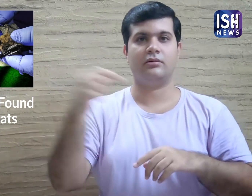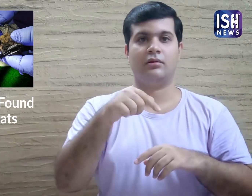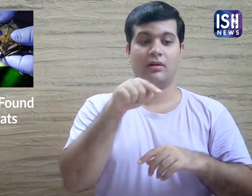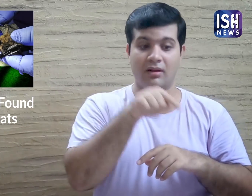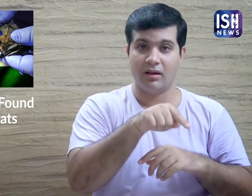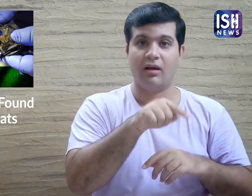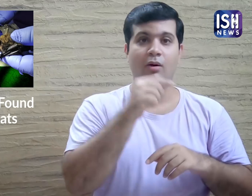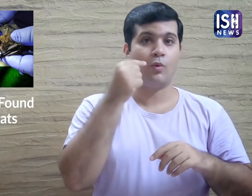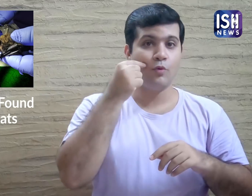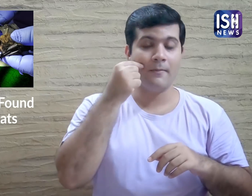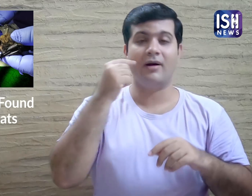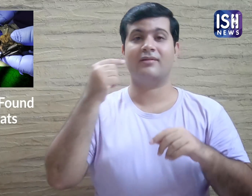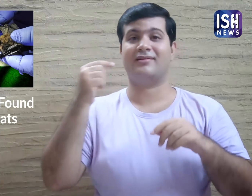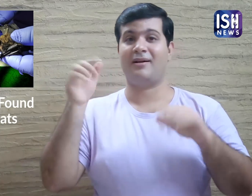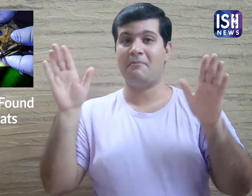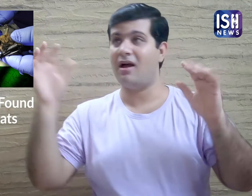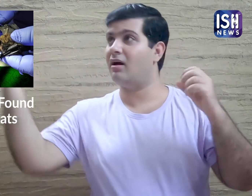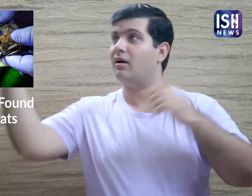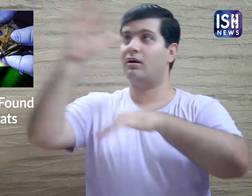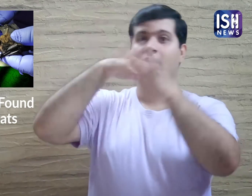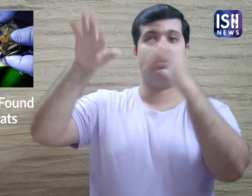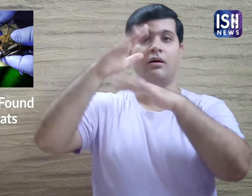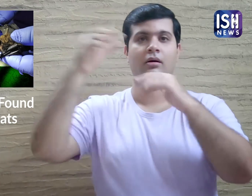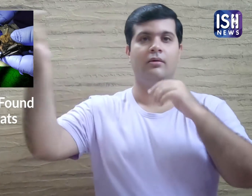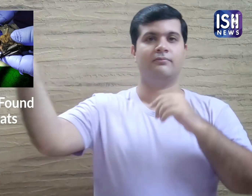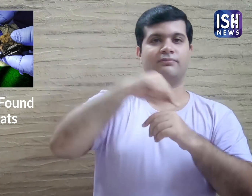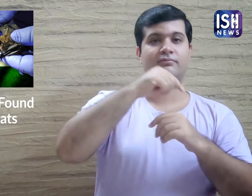cities. Hence humans are more exposed to bats.